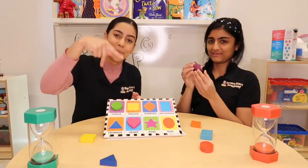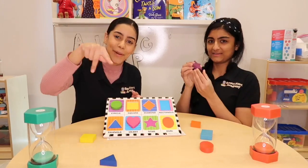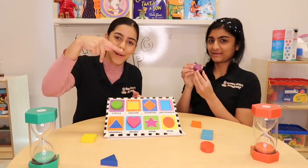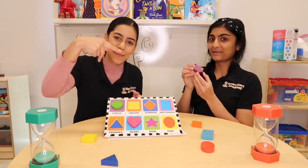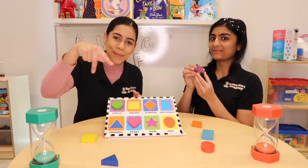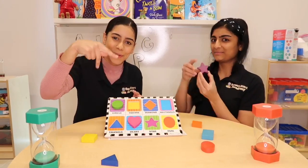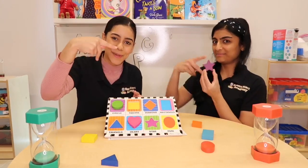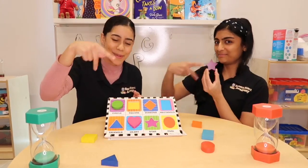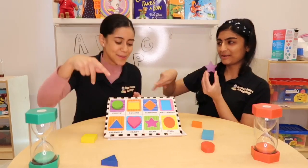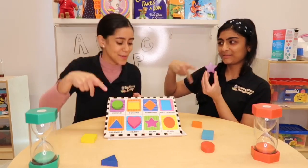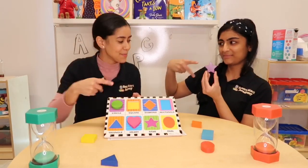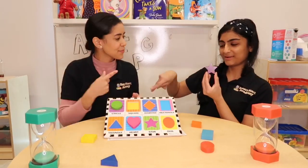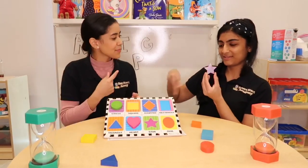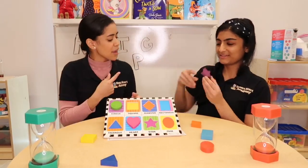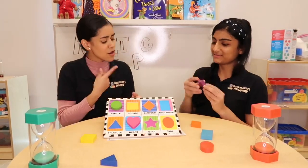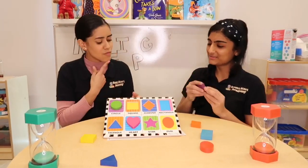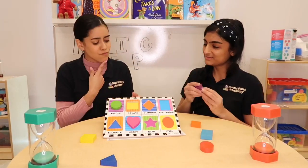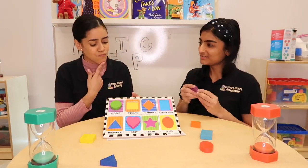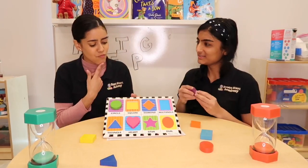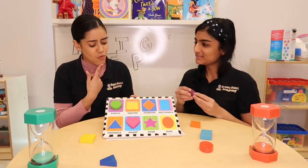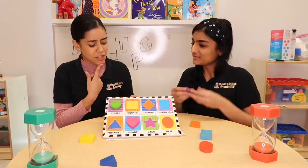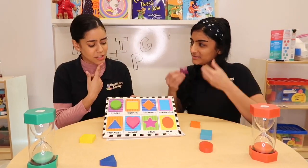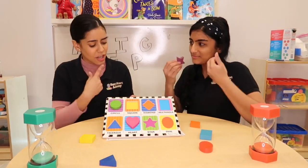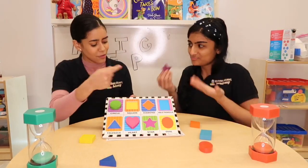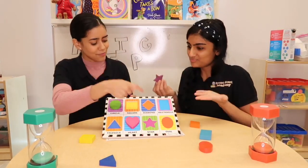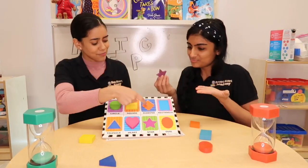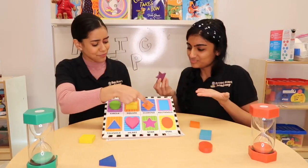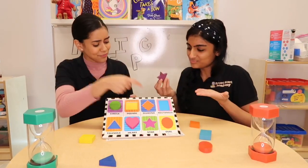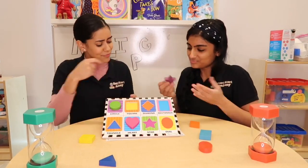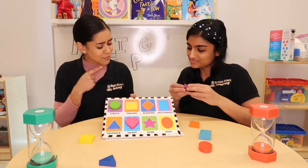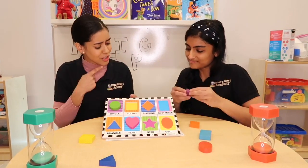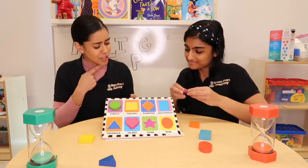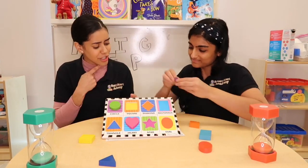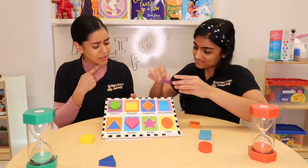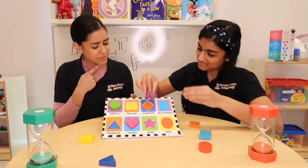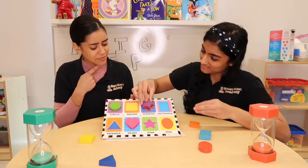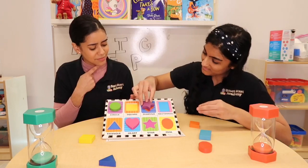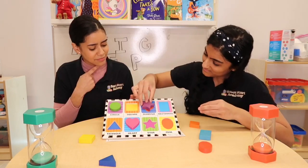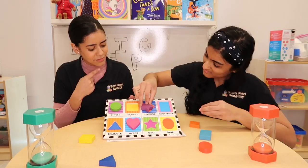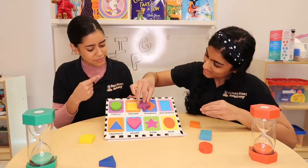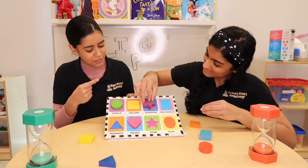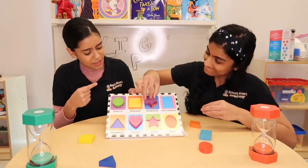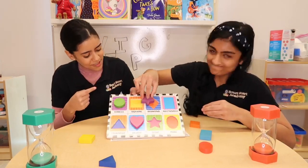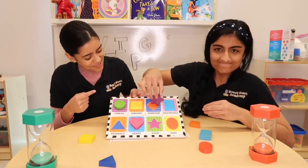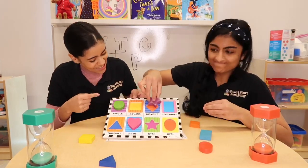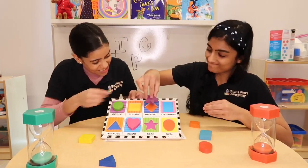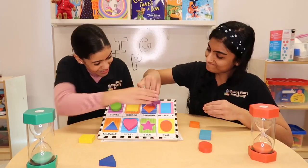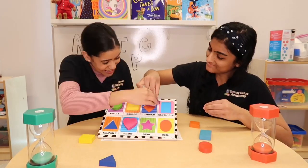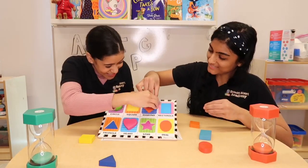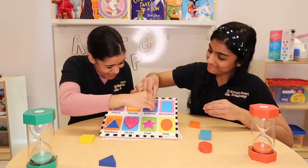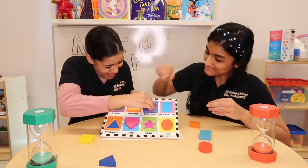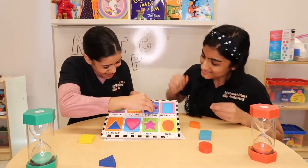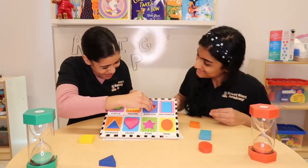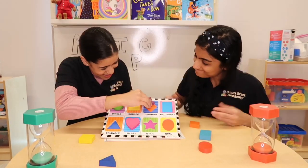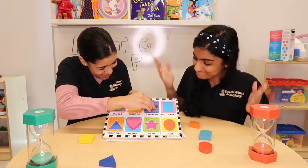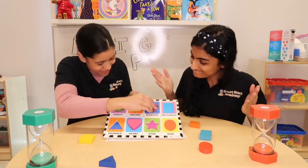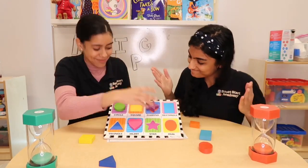Purple. Hmm, where does it go? Here? It's not there.